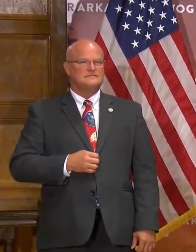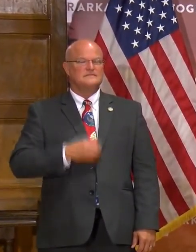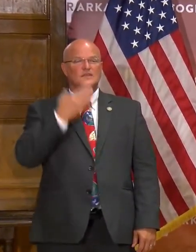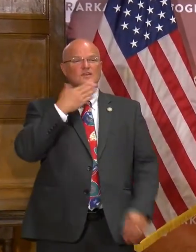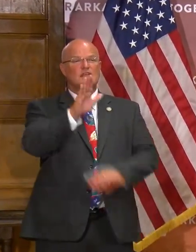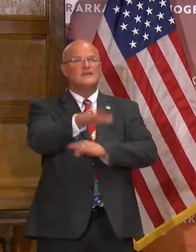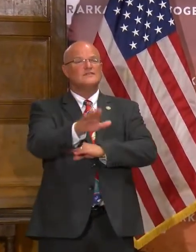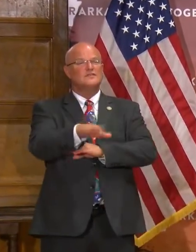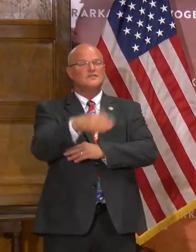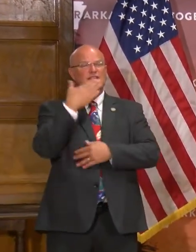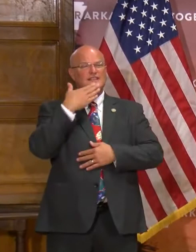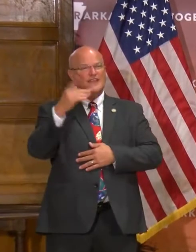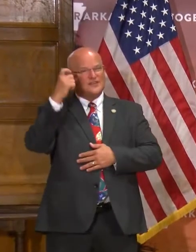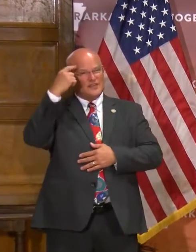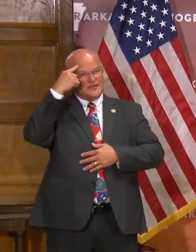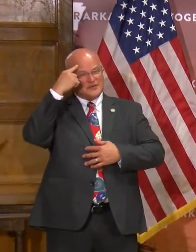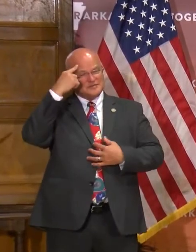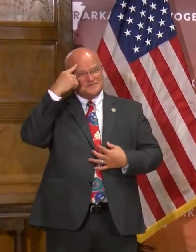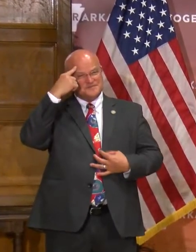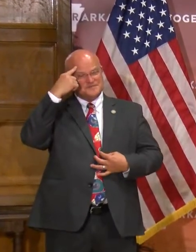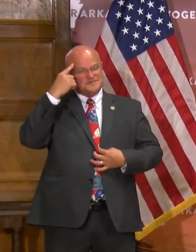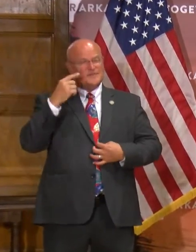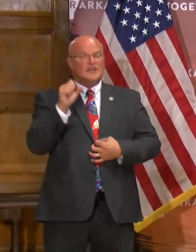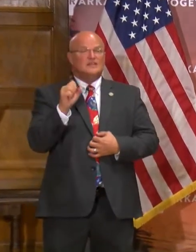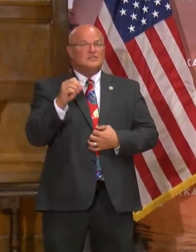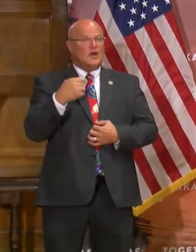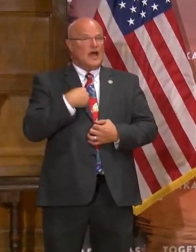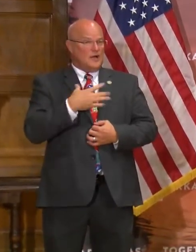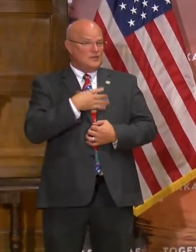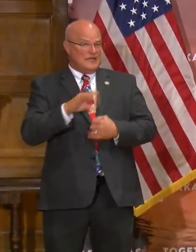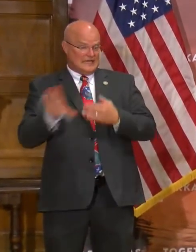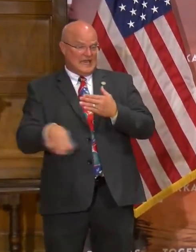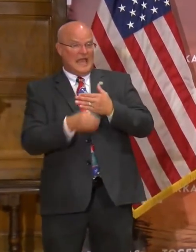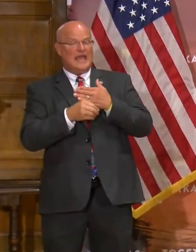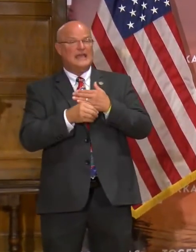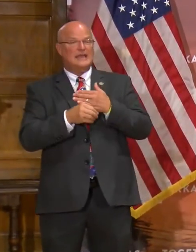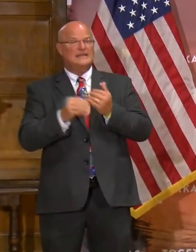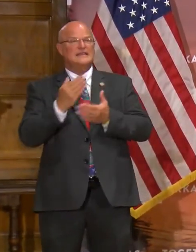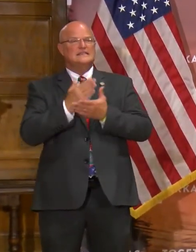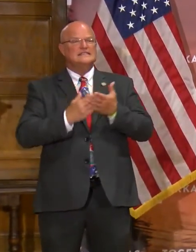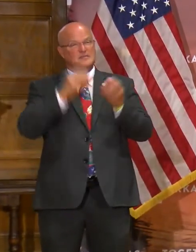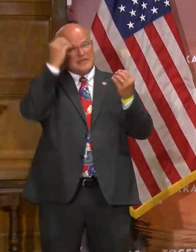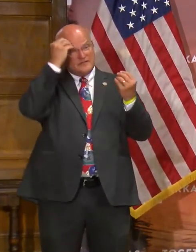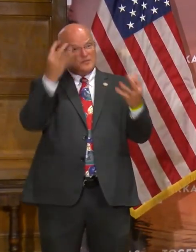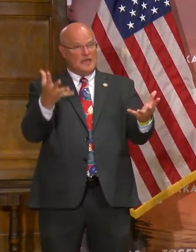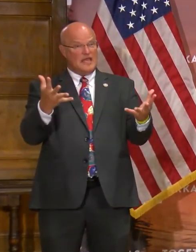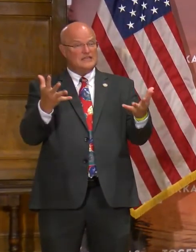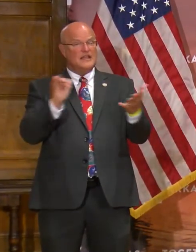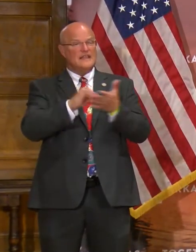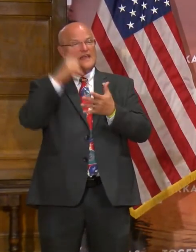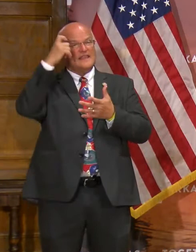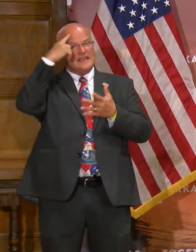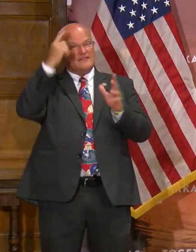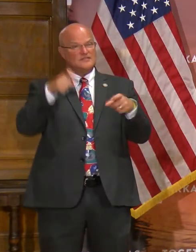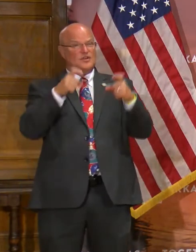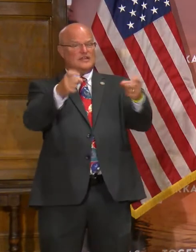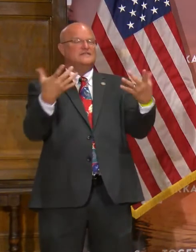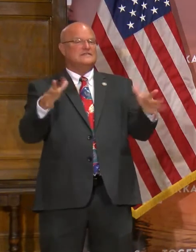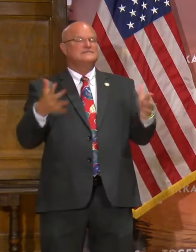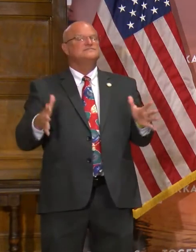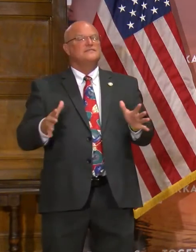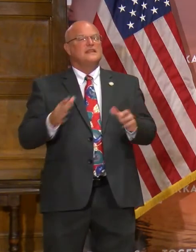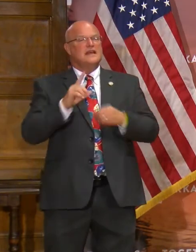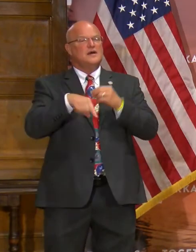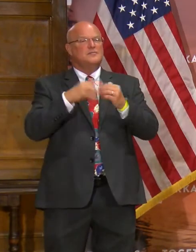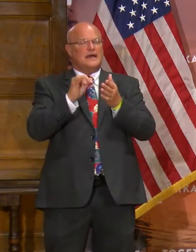Good afternoon, and thank you, Governor. So I would like to add to some of the information that the Governor provided in terms